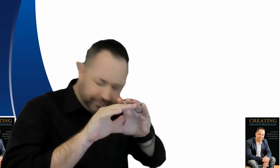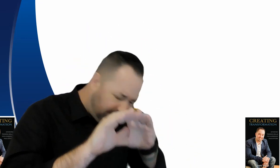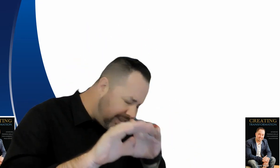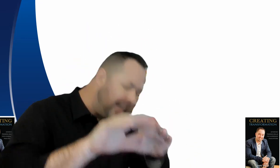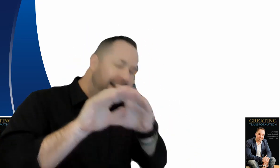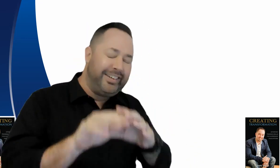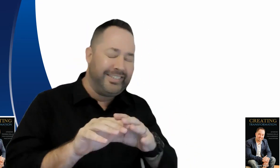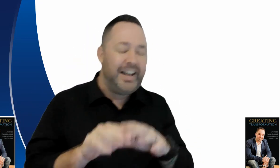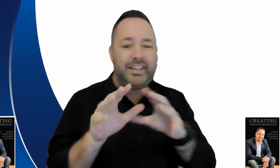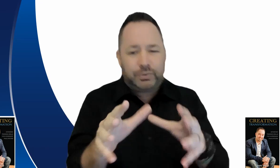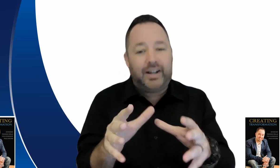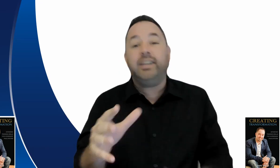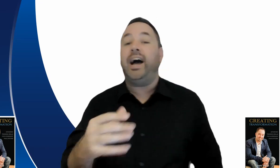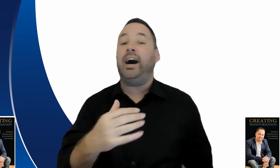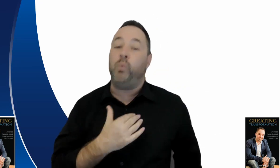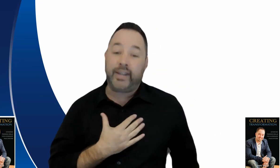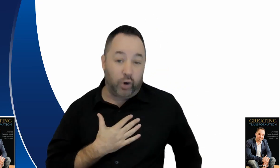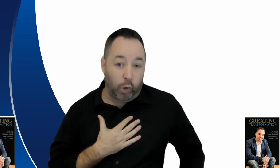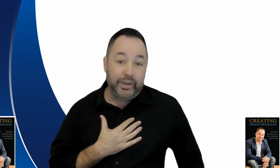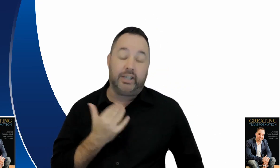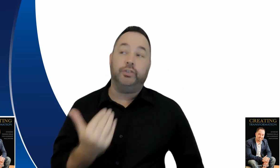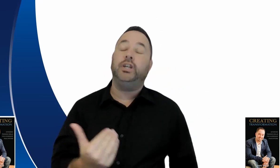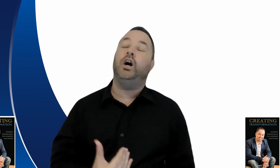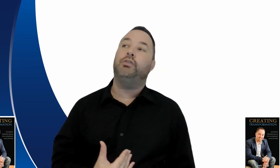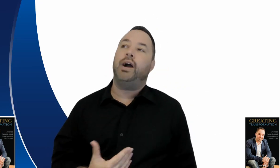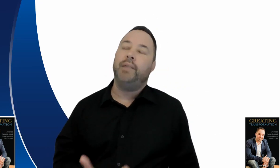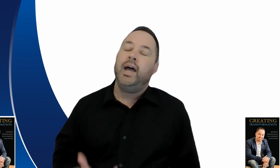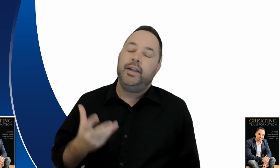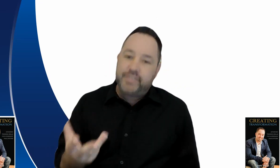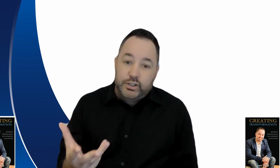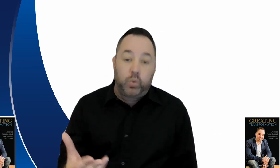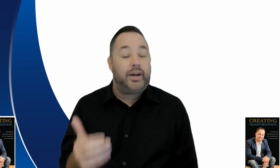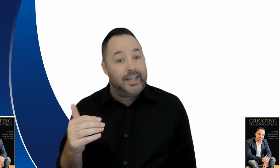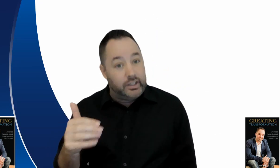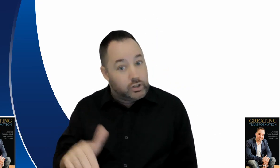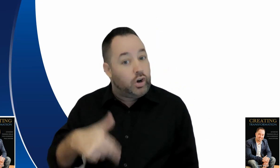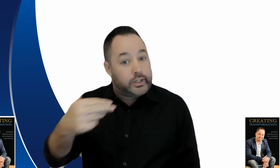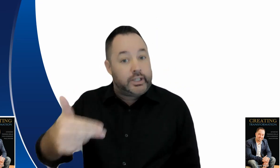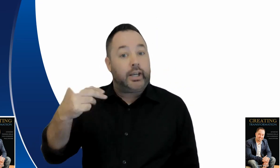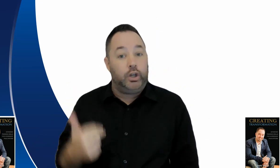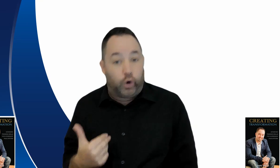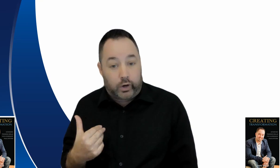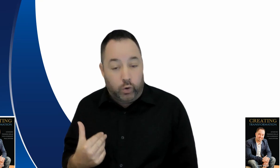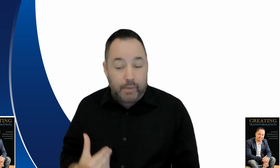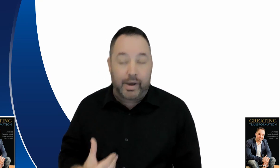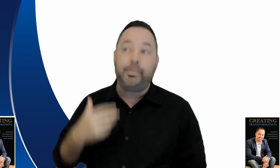this one um we can all be guilty of right now this one is not checking your equipment